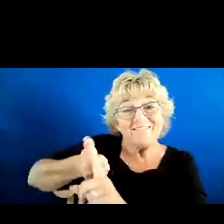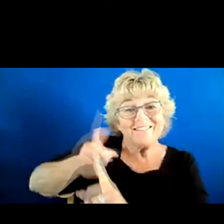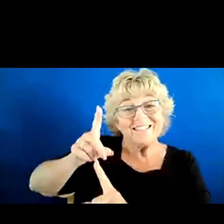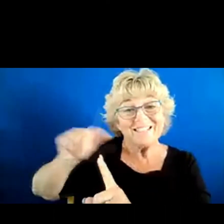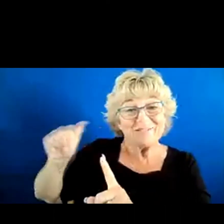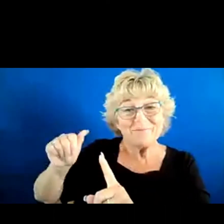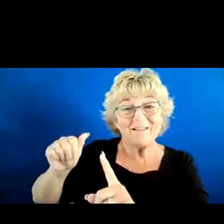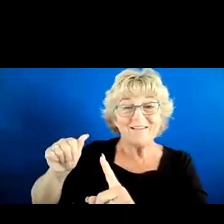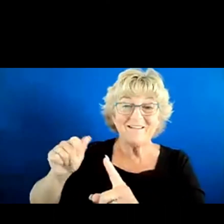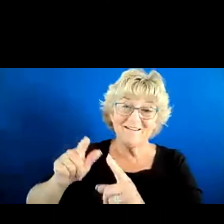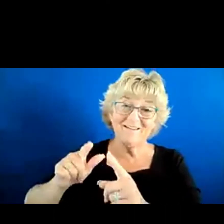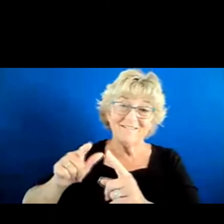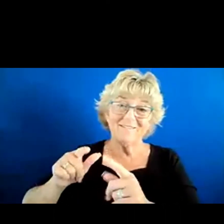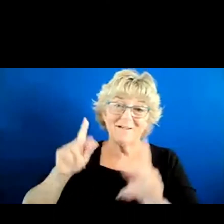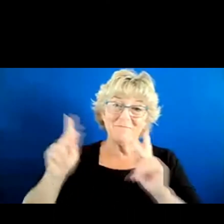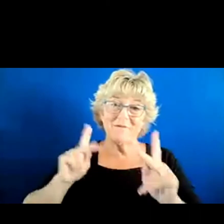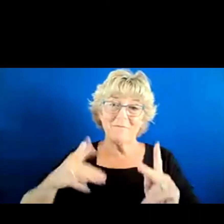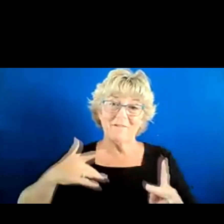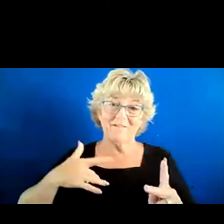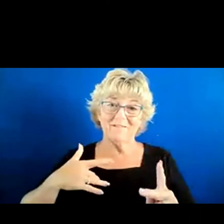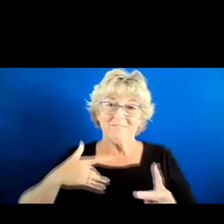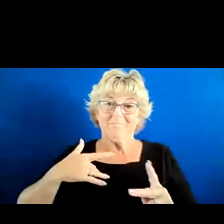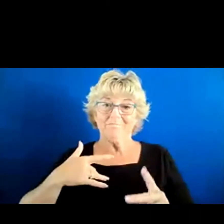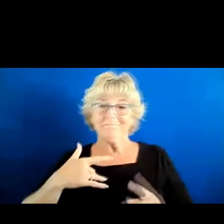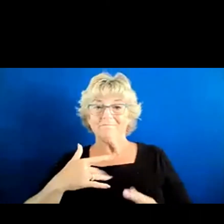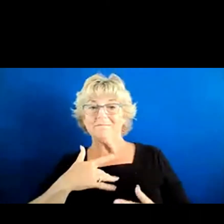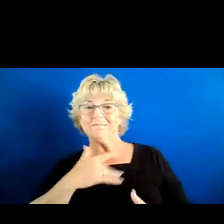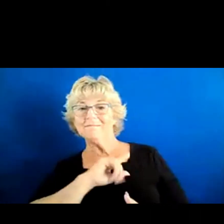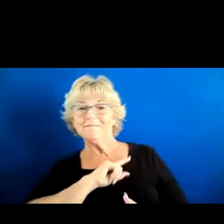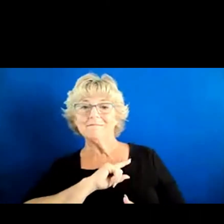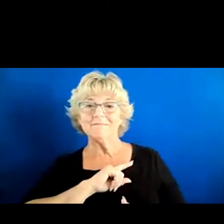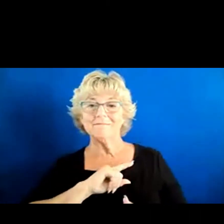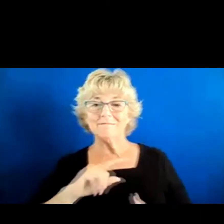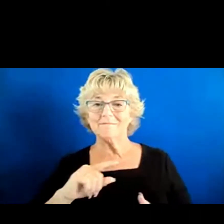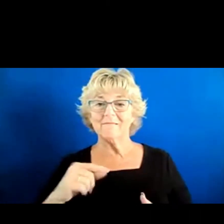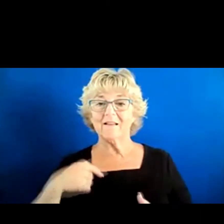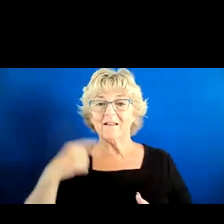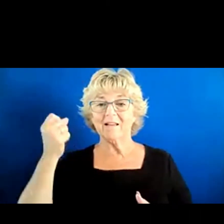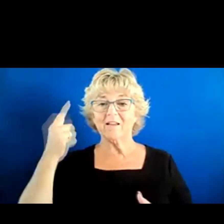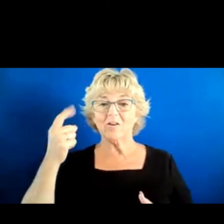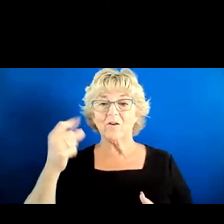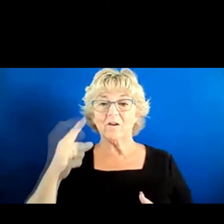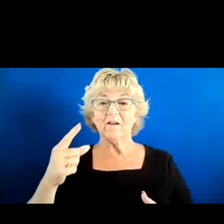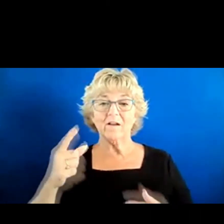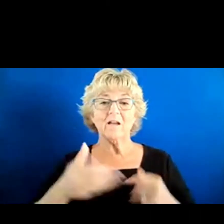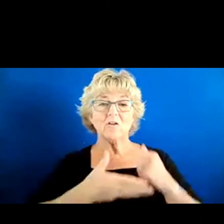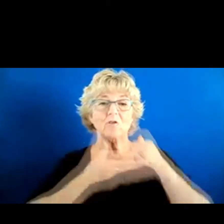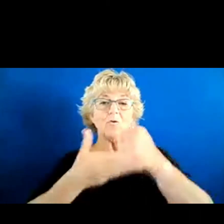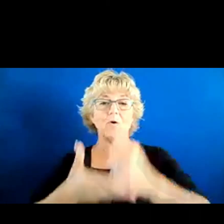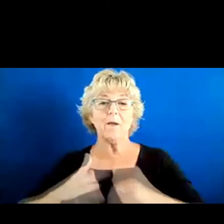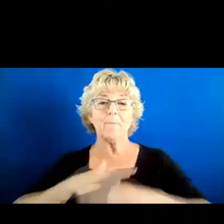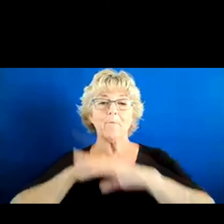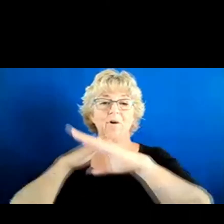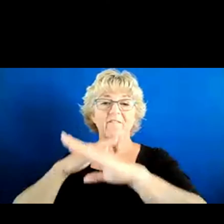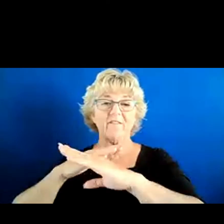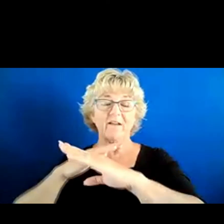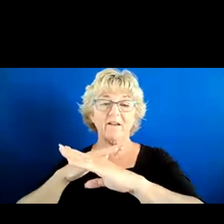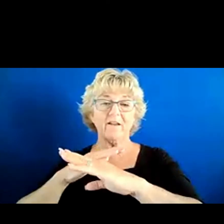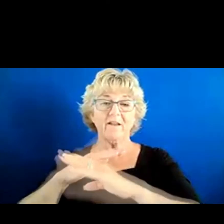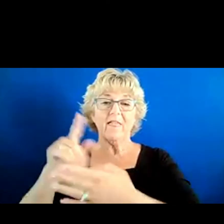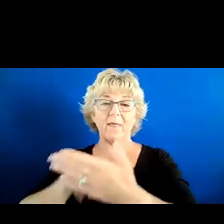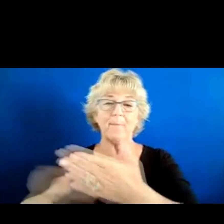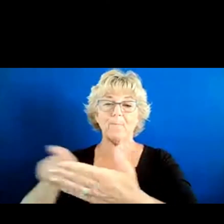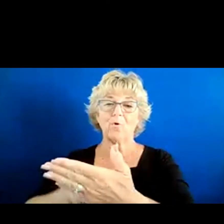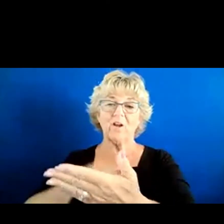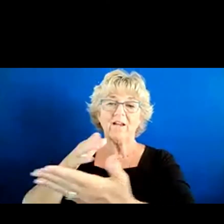to a lot of people can feel a little self-conscious and demeaning. I understand that it is to help prevent the prejudice and to give